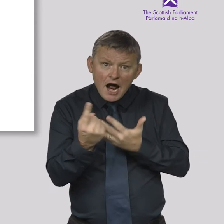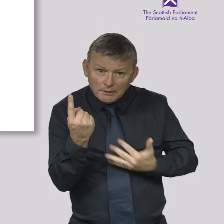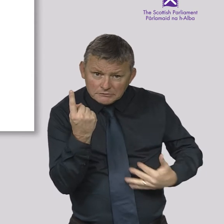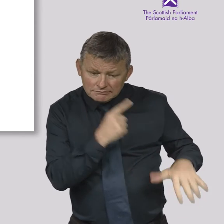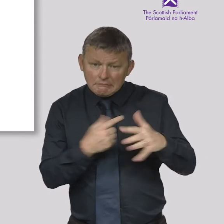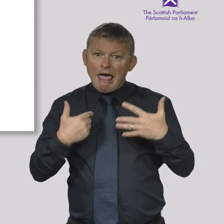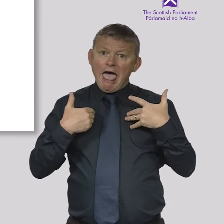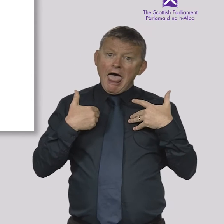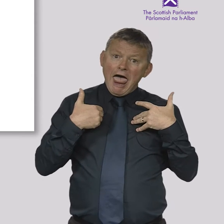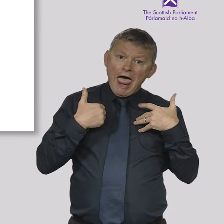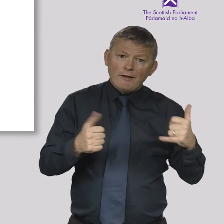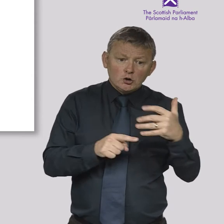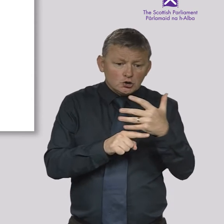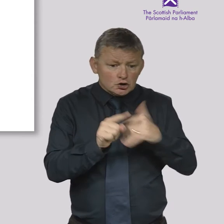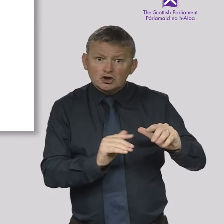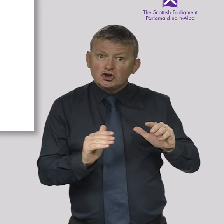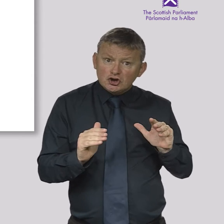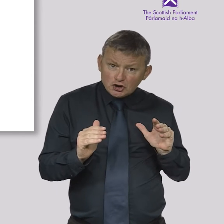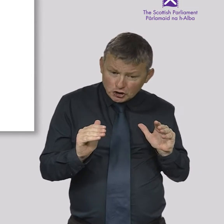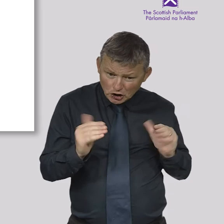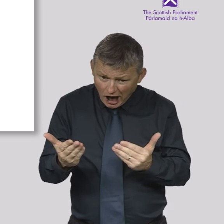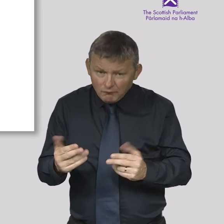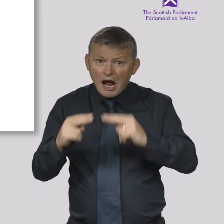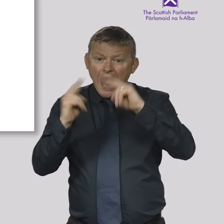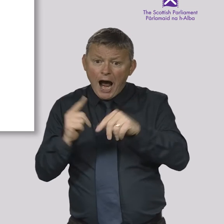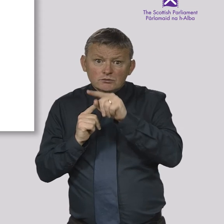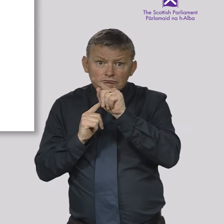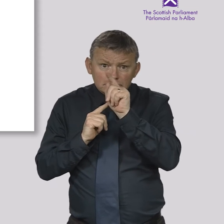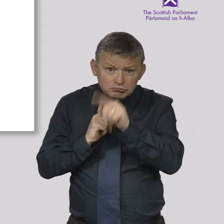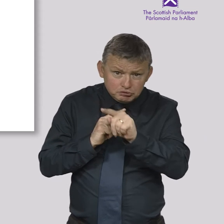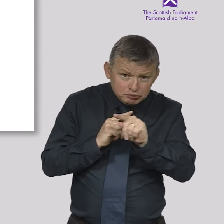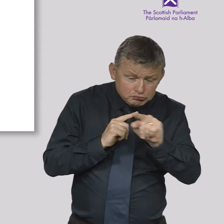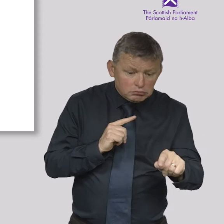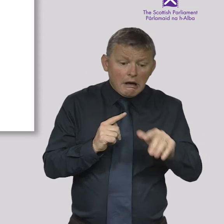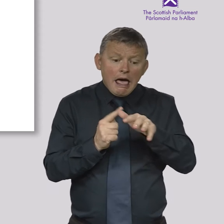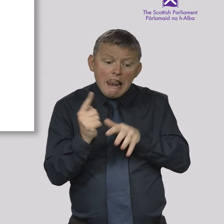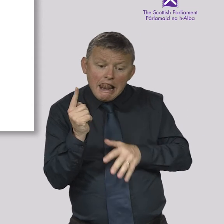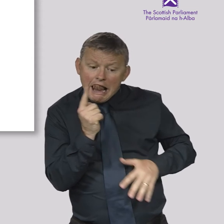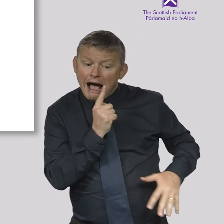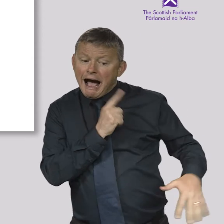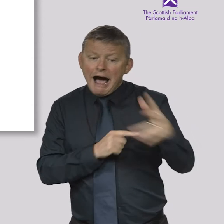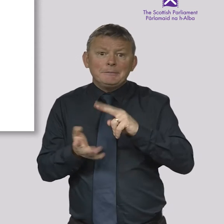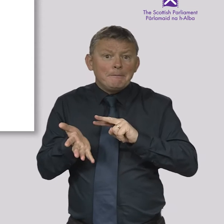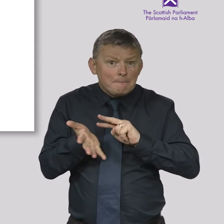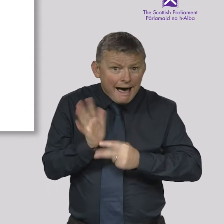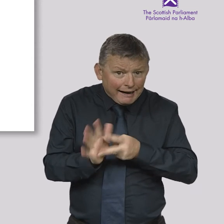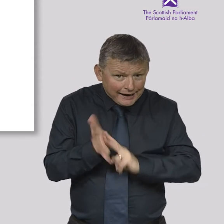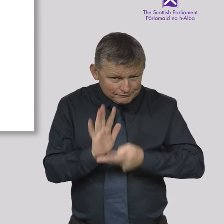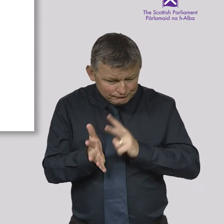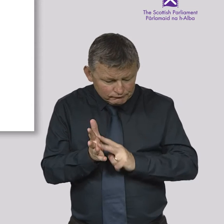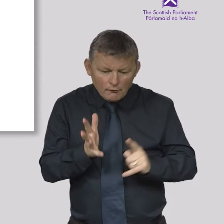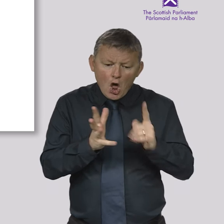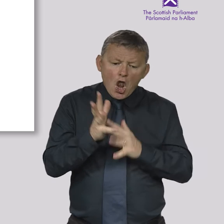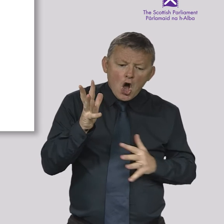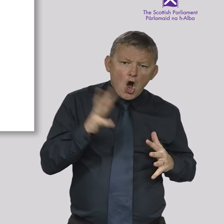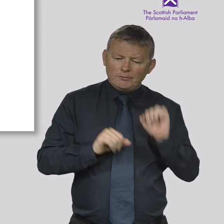Environment Health and Social Services Housing Land Use Planning